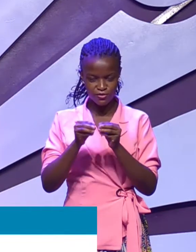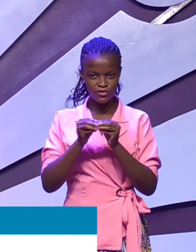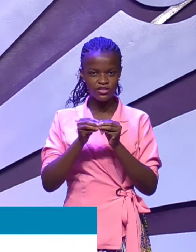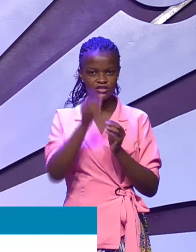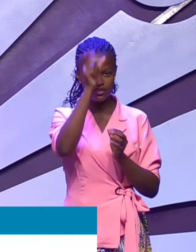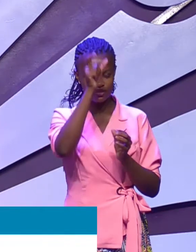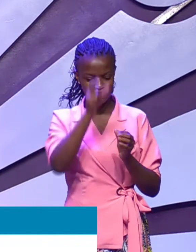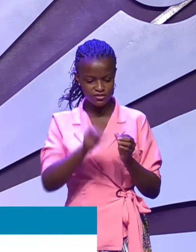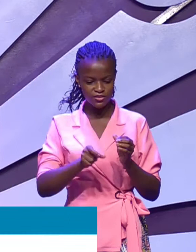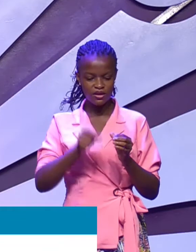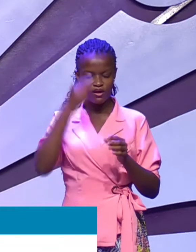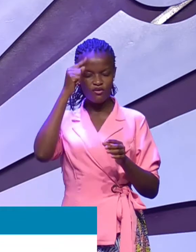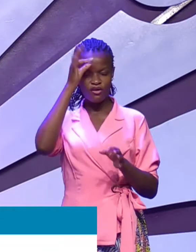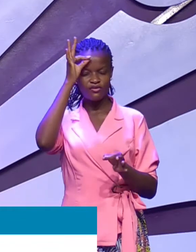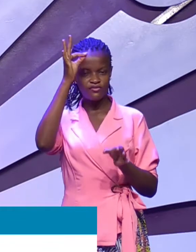chapter on faith?